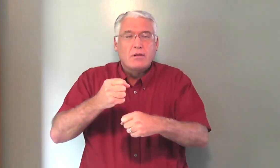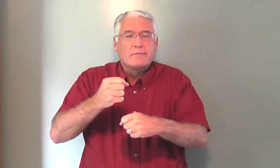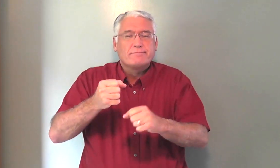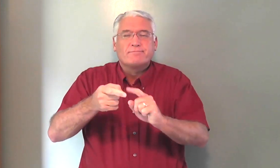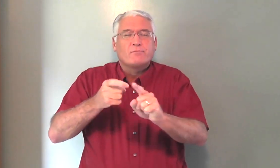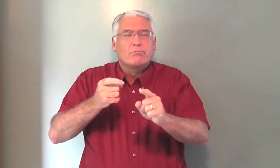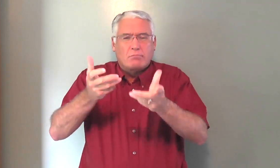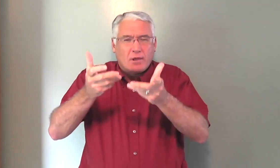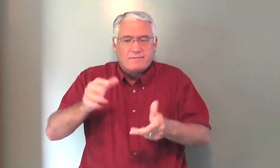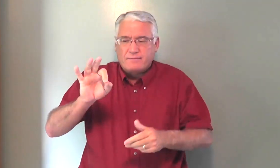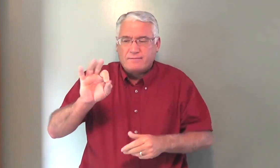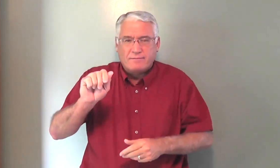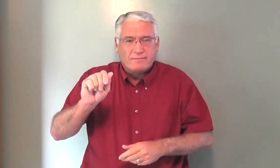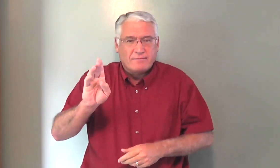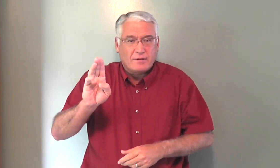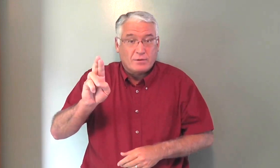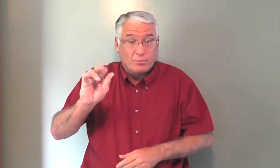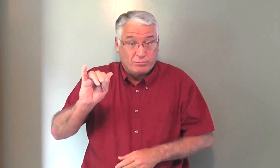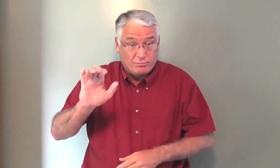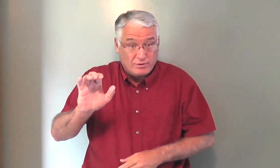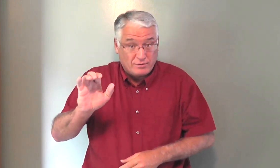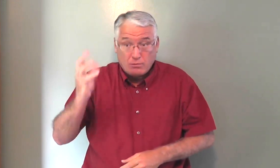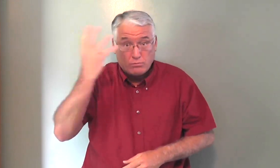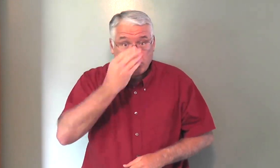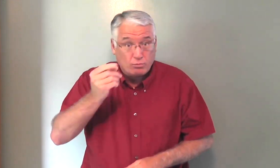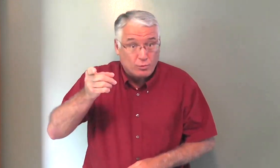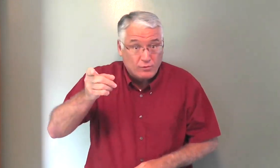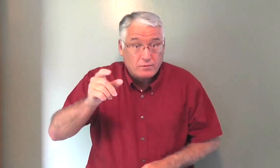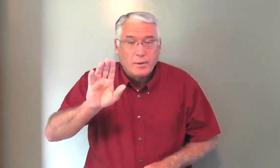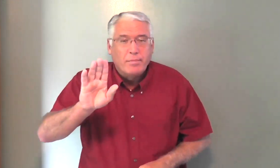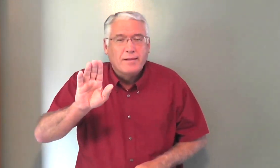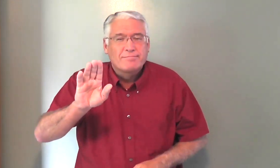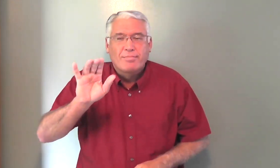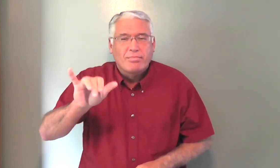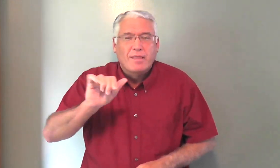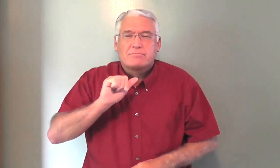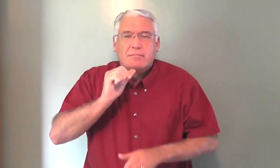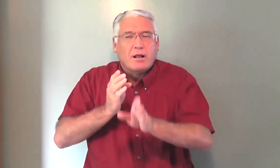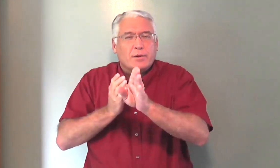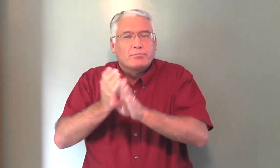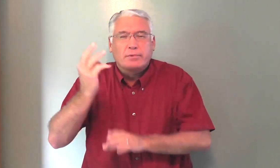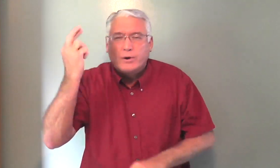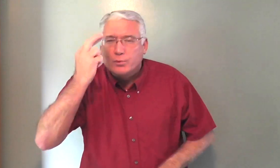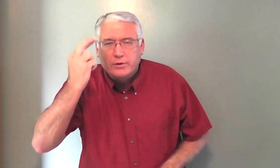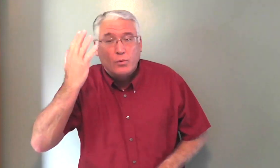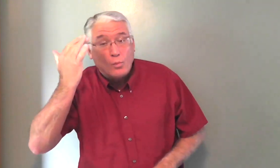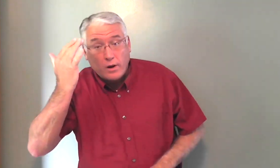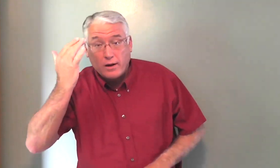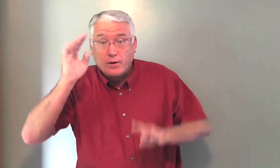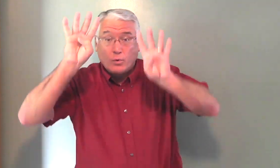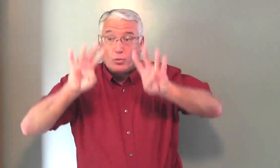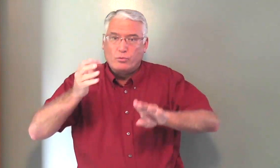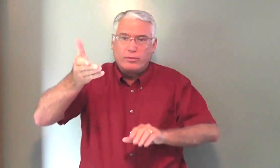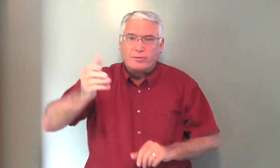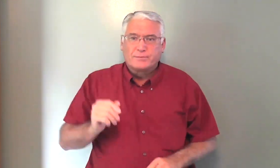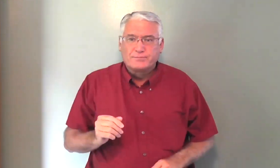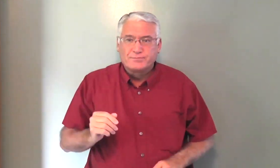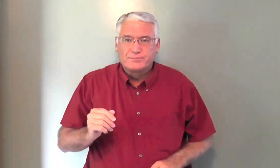the curtain. I saw it was made from a heavy fabric. It was beautiful. But beauty is not the main reason that the